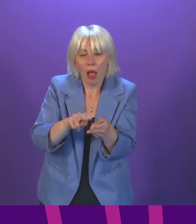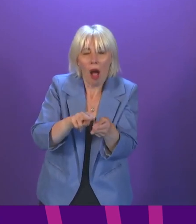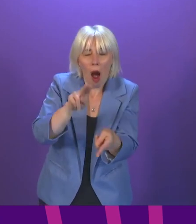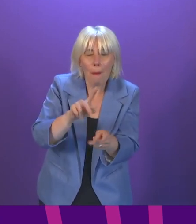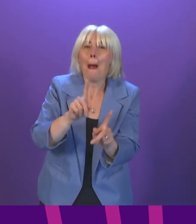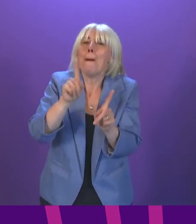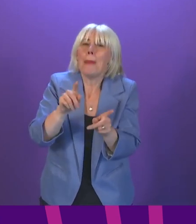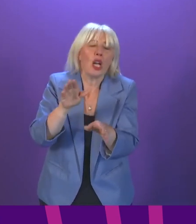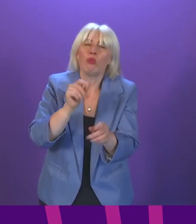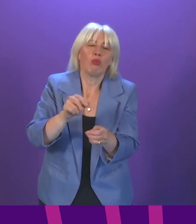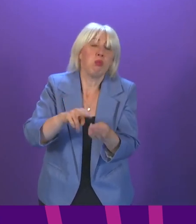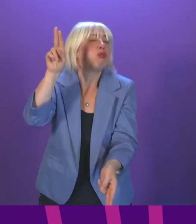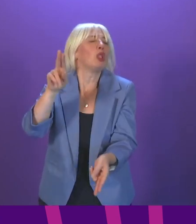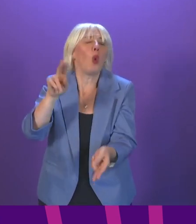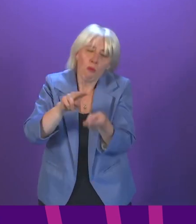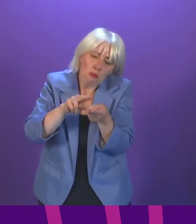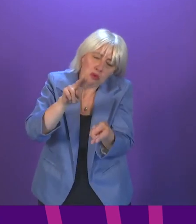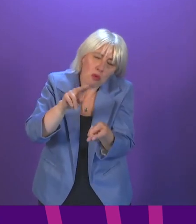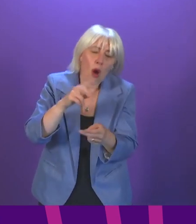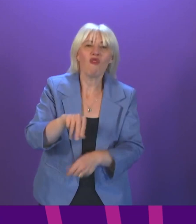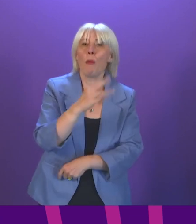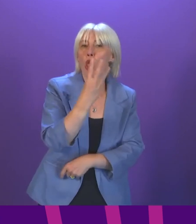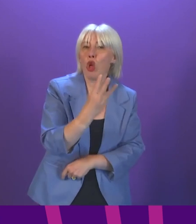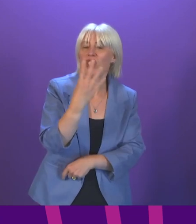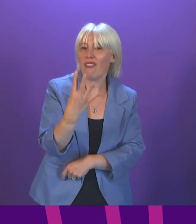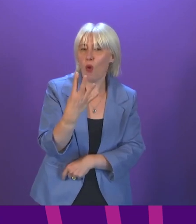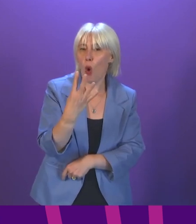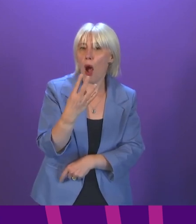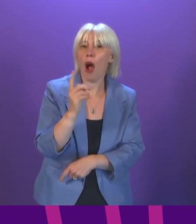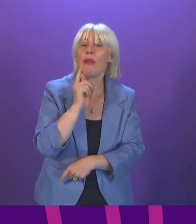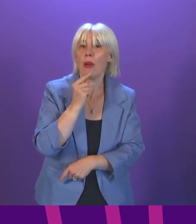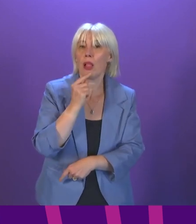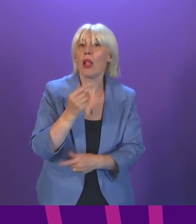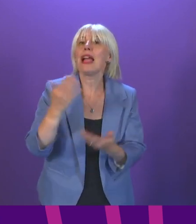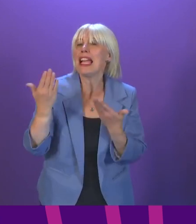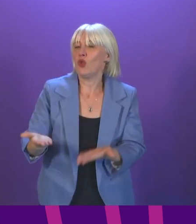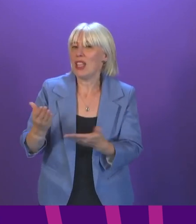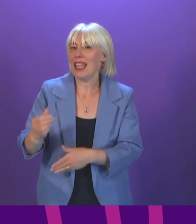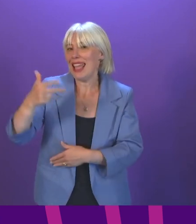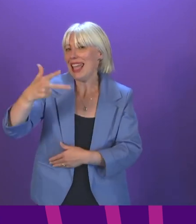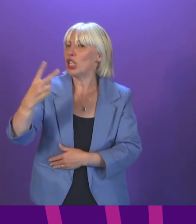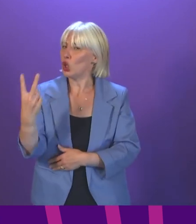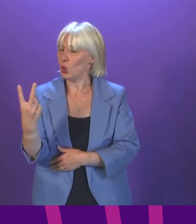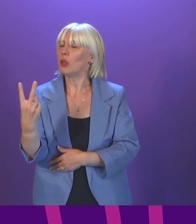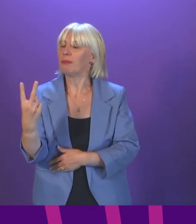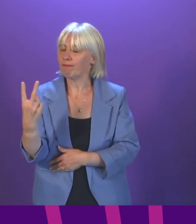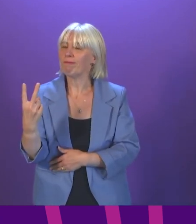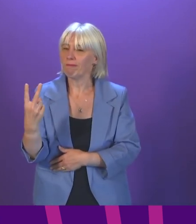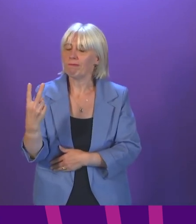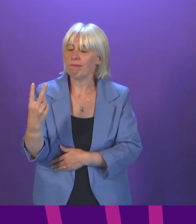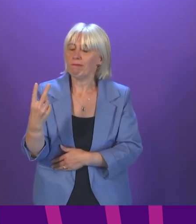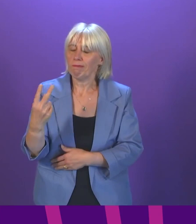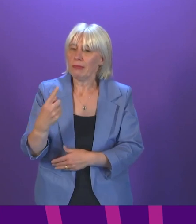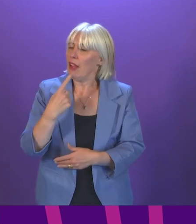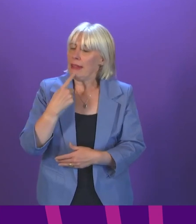a slower rate, but increased from 34 on 20th of August to 82 today. And of course, it's worth pointing out,